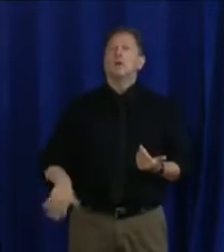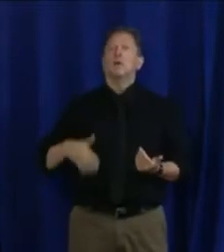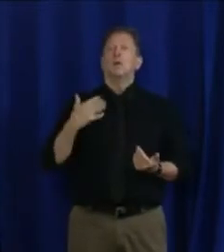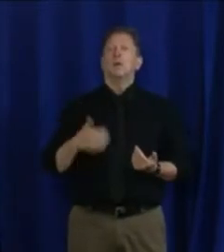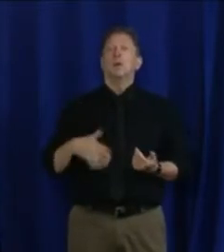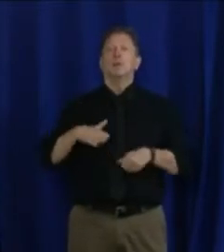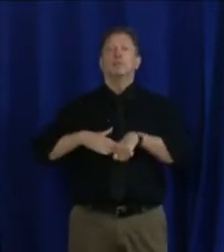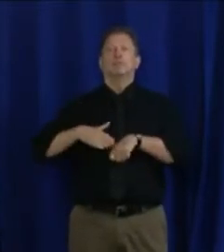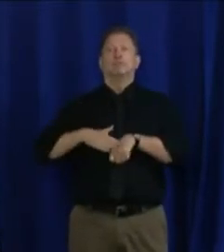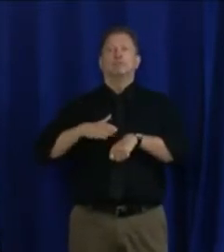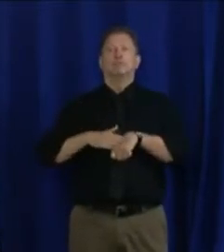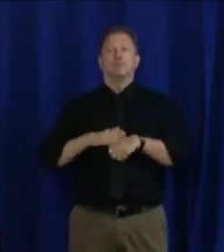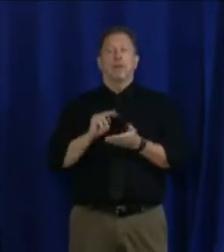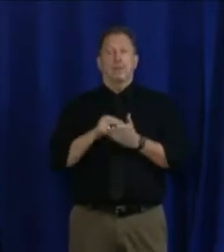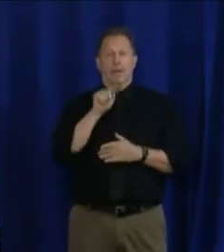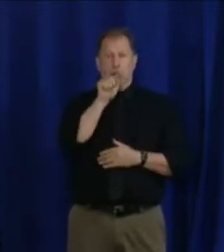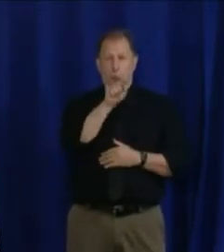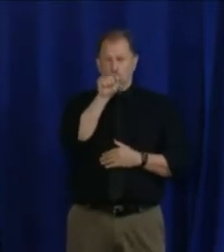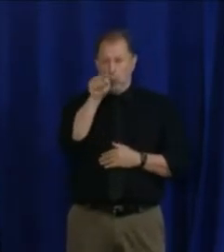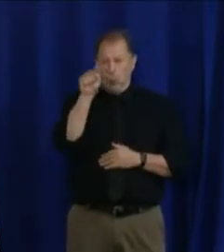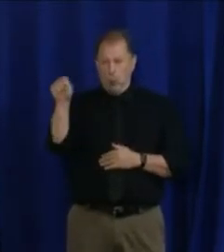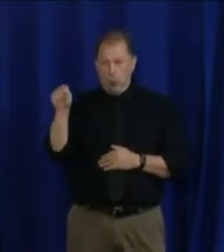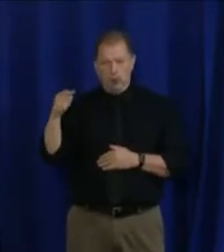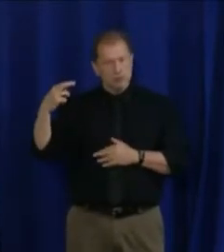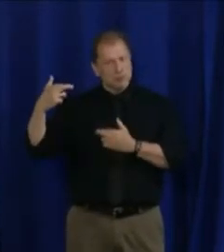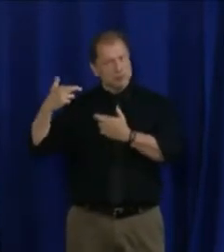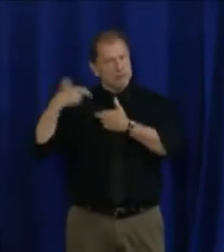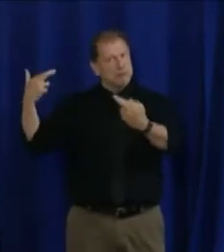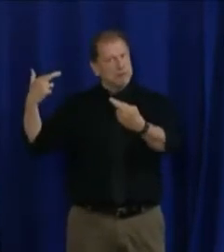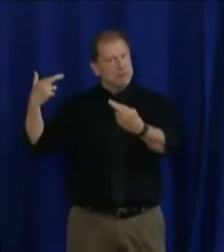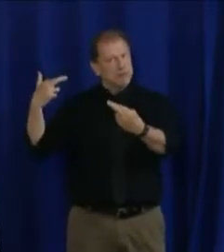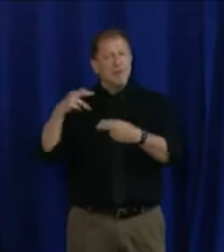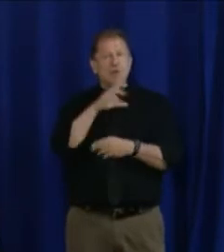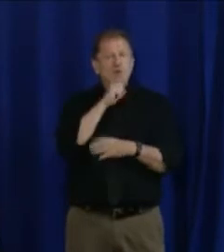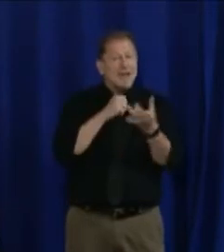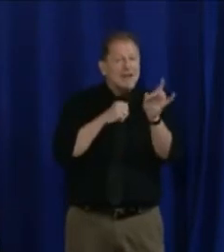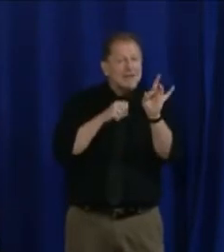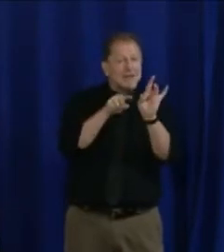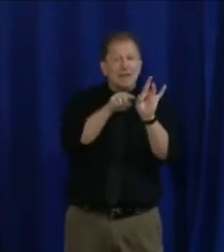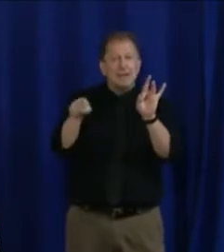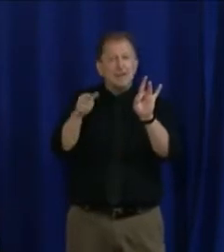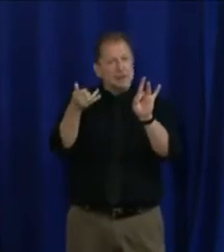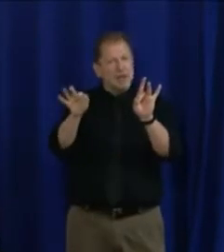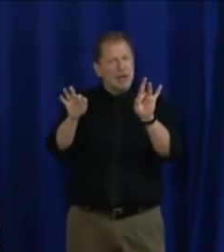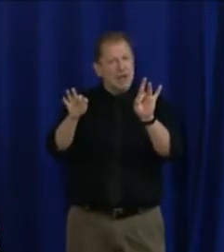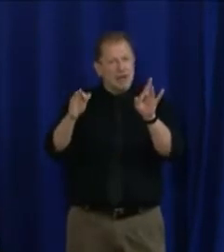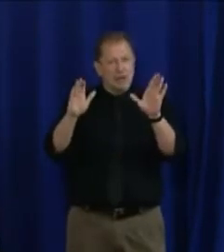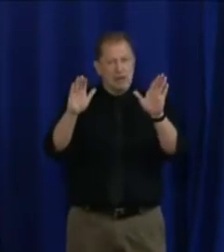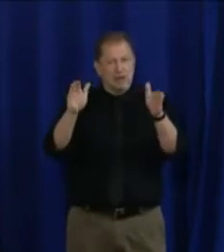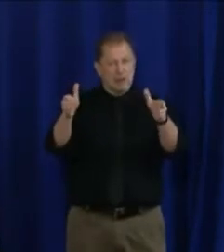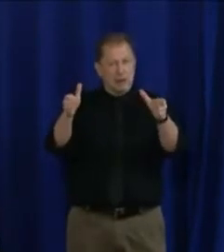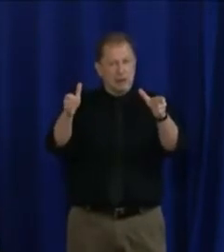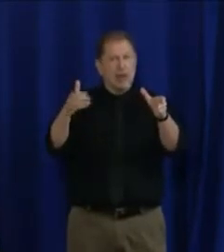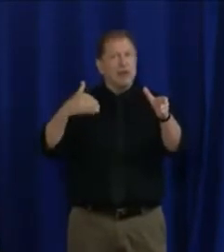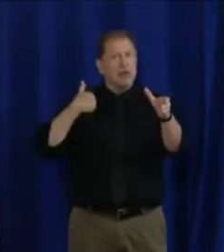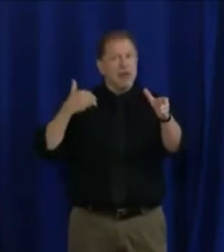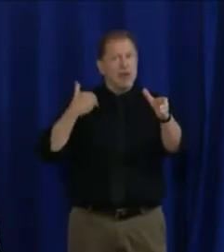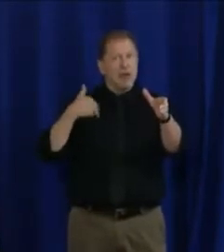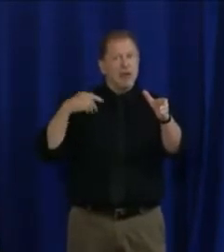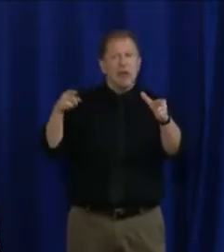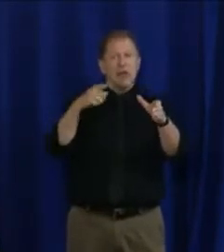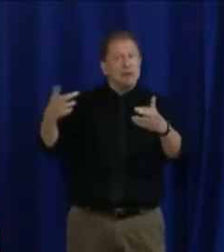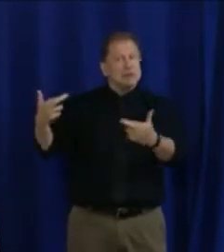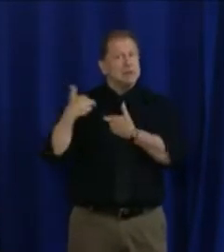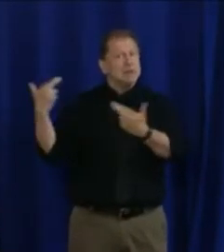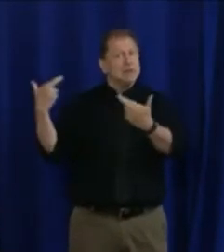So what can you do right now, 18 to 29 year old Chicagoans? What can you do to turn this